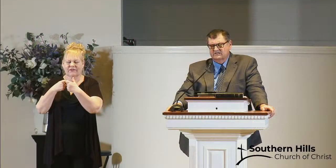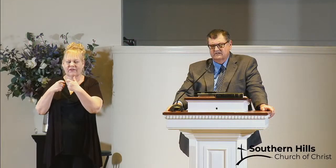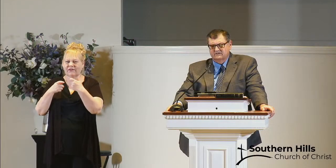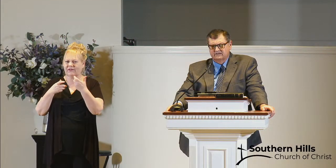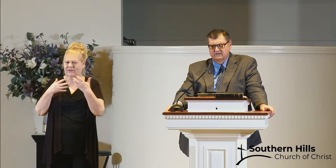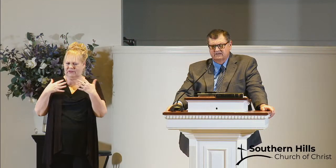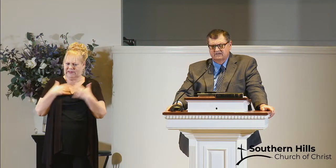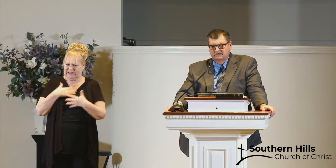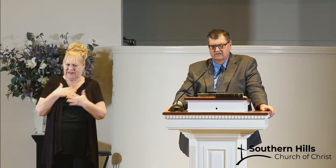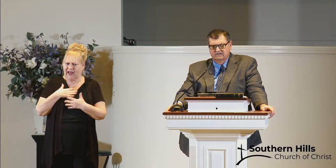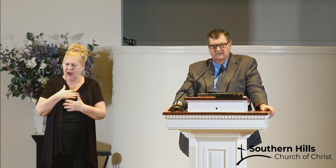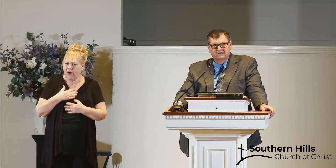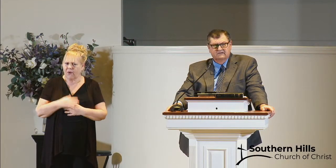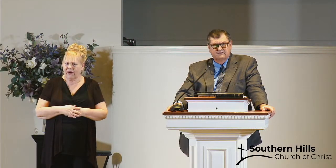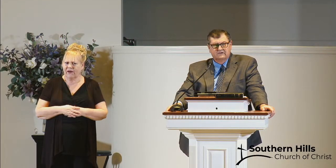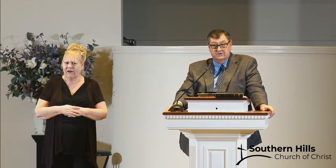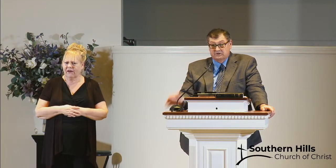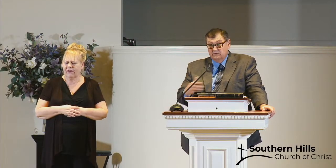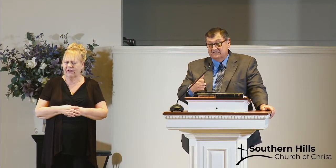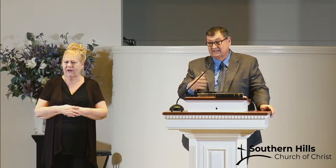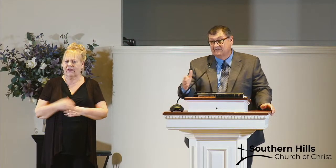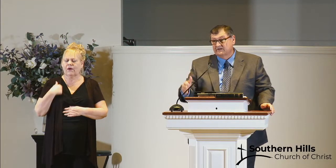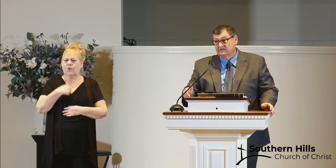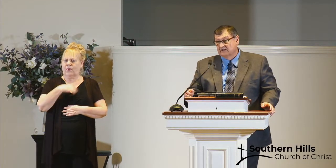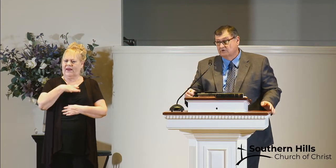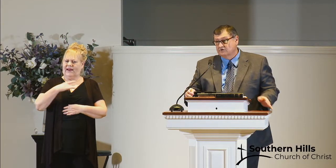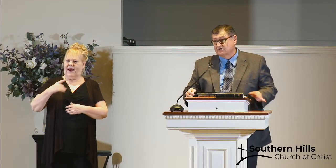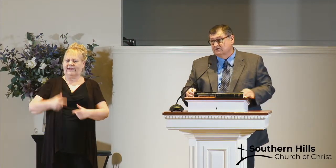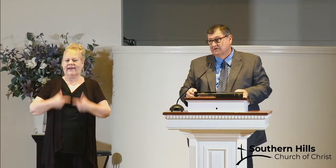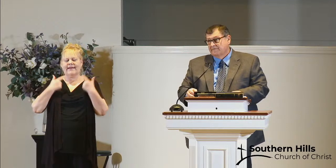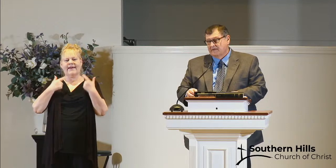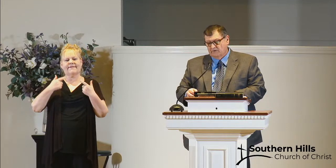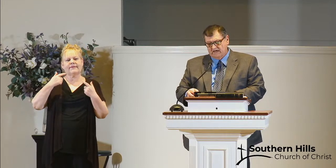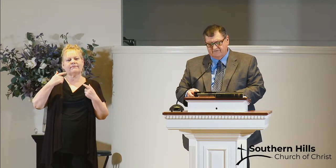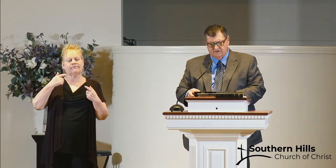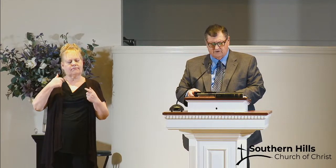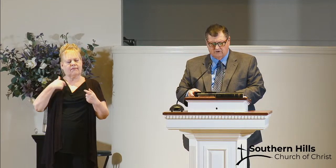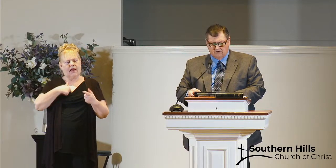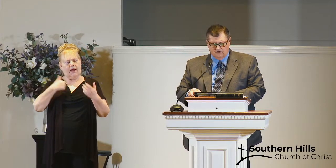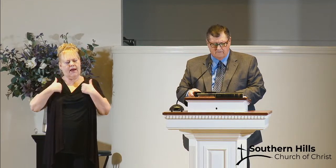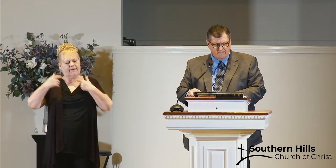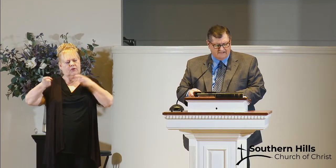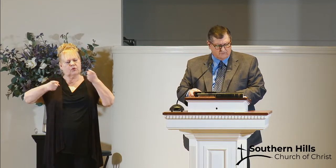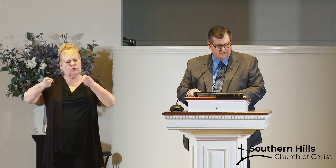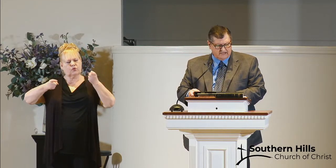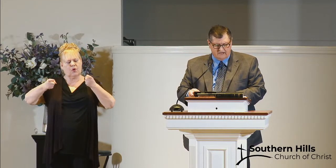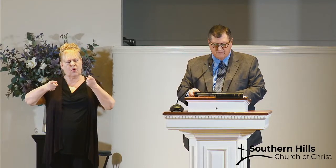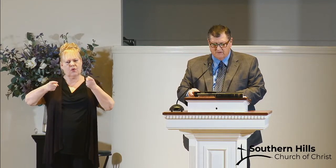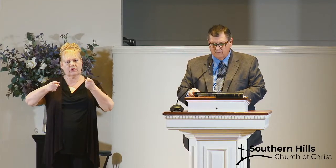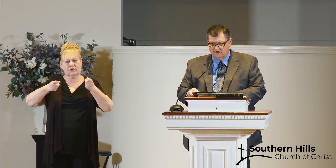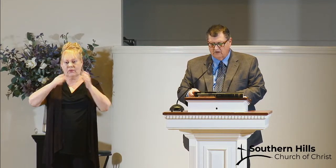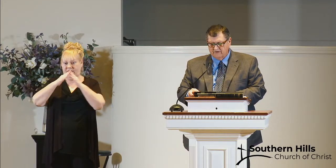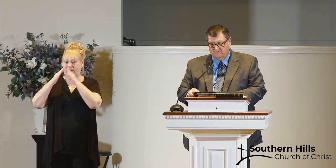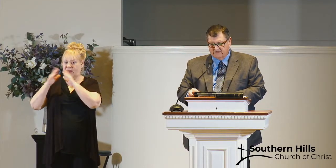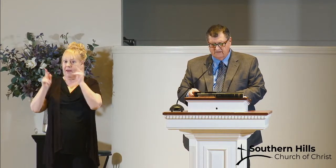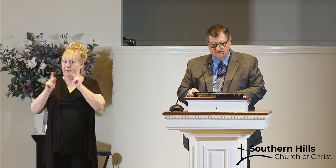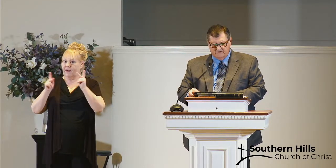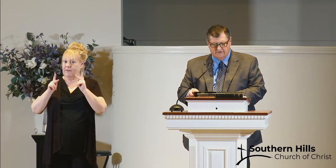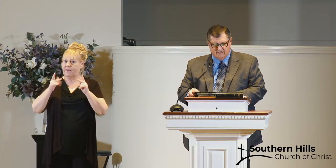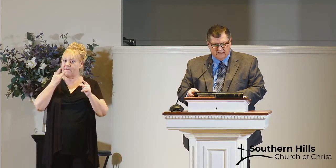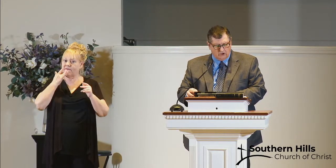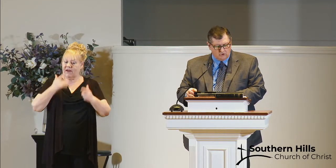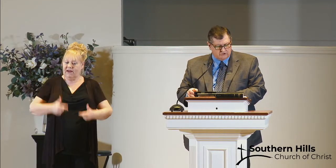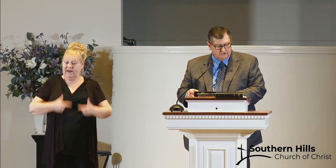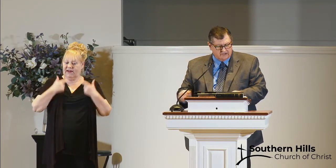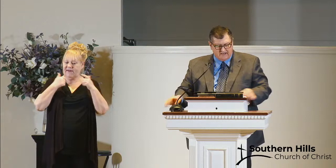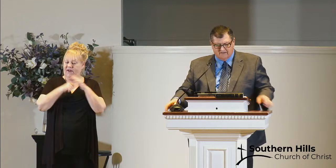it's scary see we like to live under the illusion that we have control and that's where the townspeople are they'd rather live